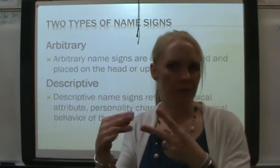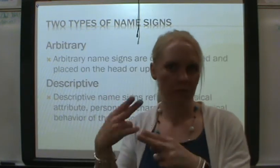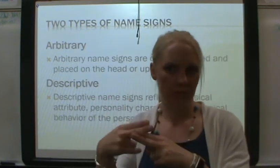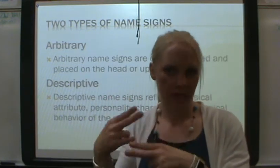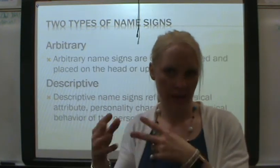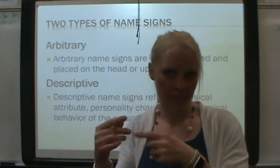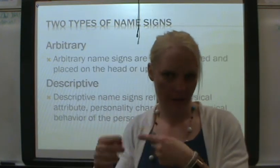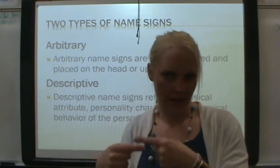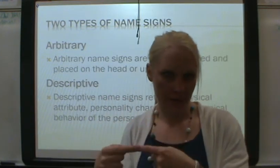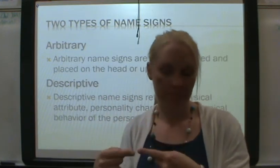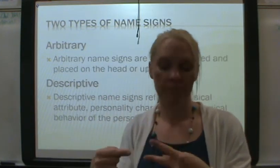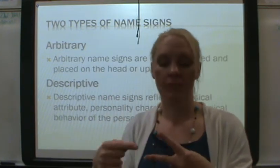name sign.